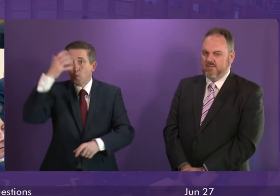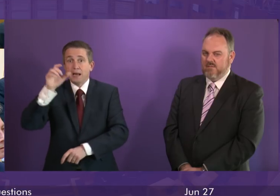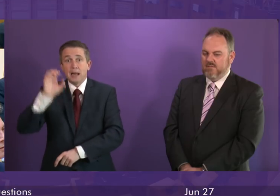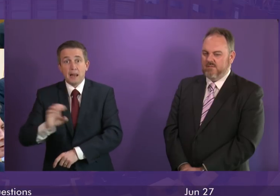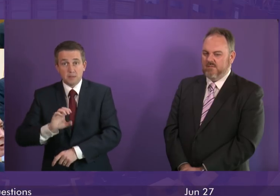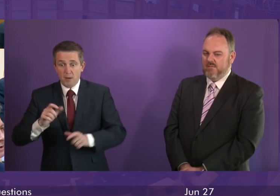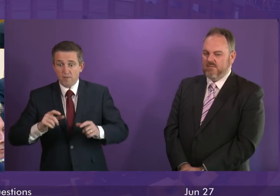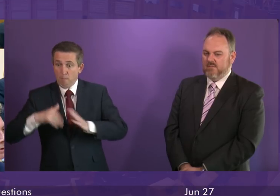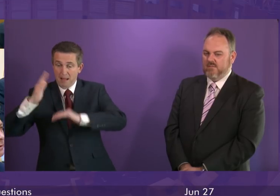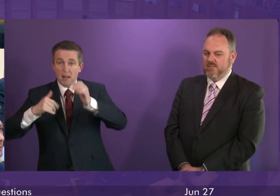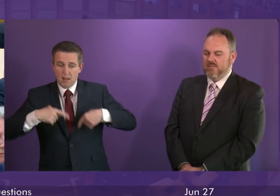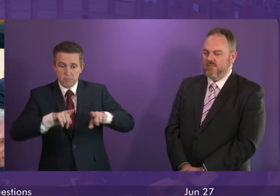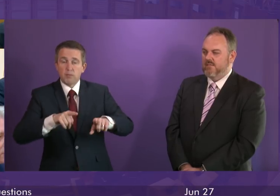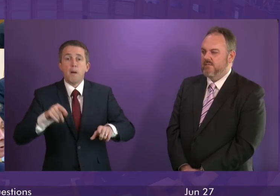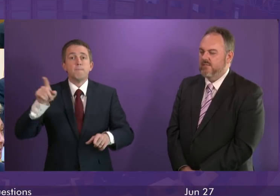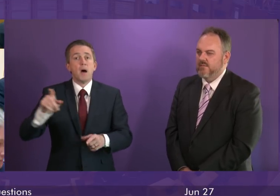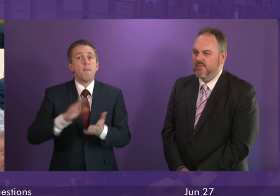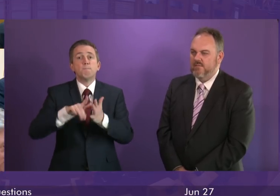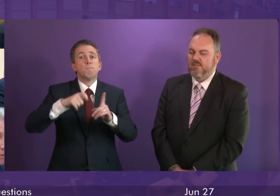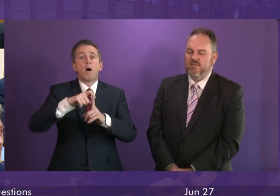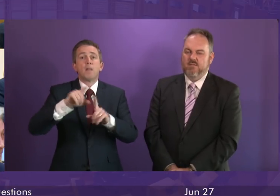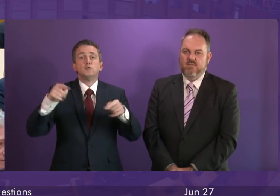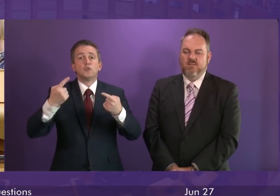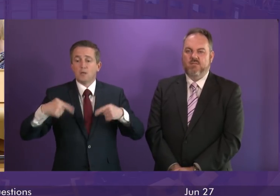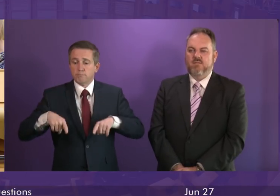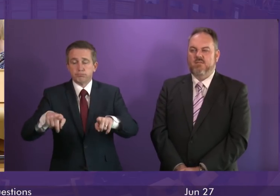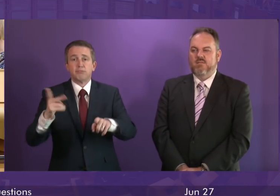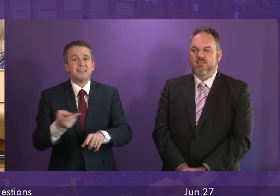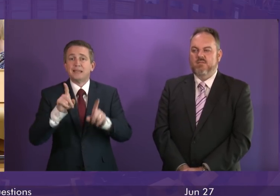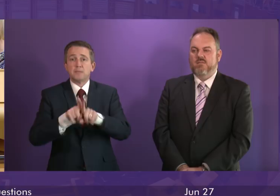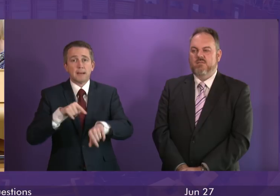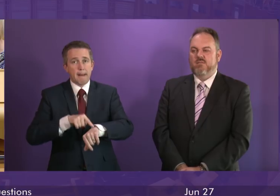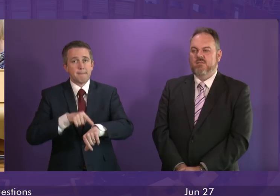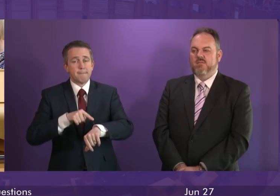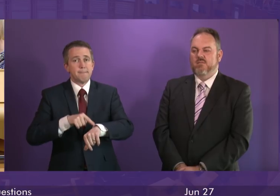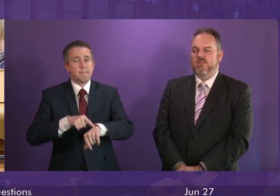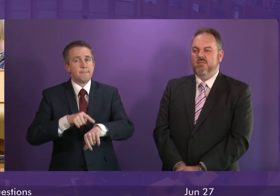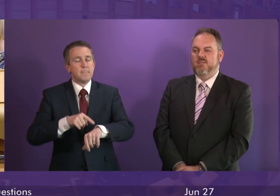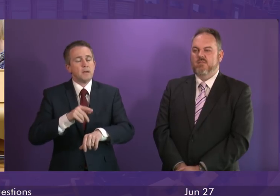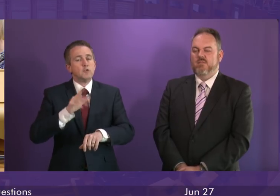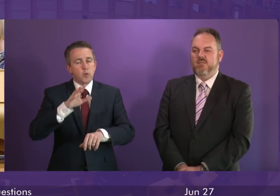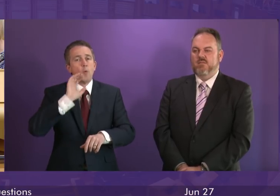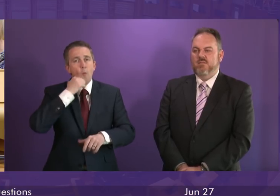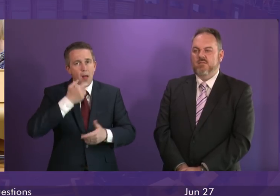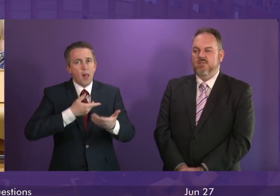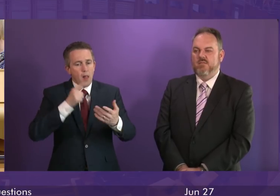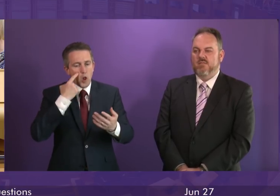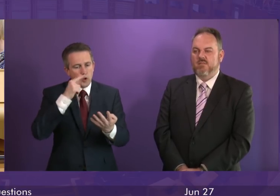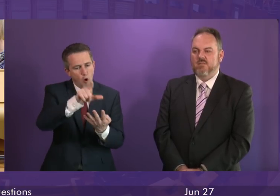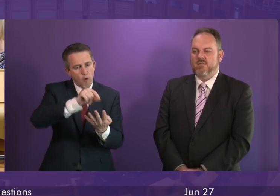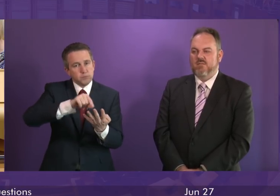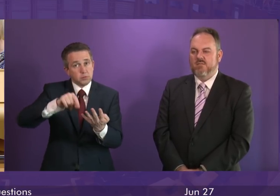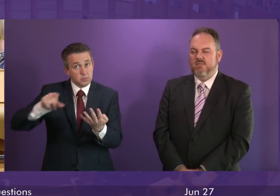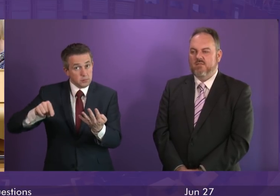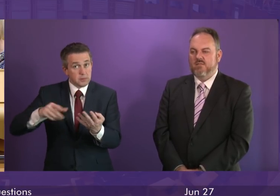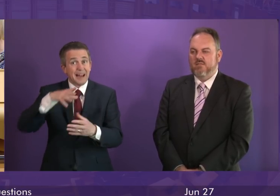the Monkland's site. So what the health secretary has said to NHS Lanarkshire is that they must continue consultation on a range of options including